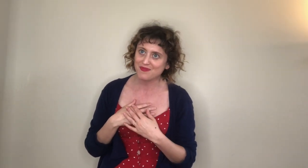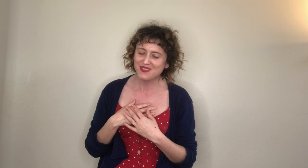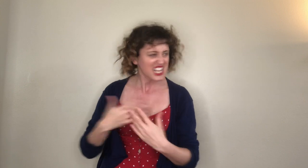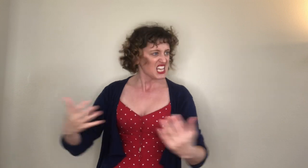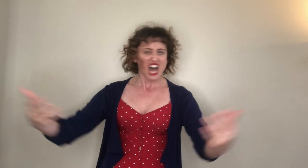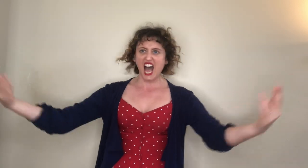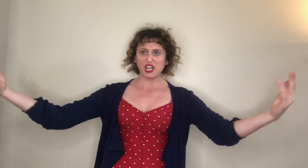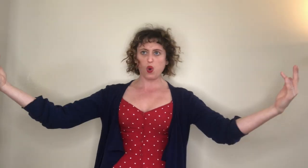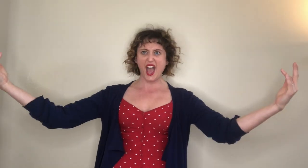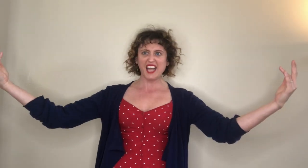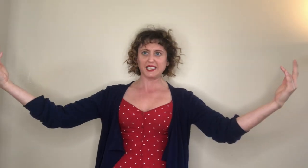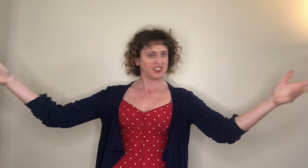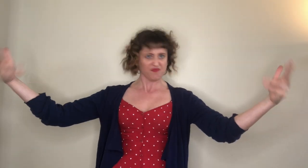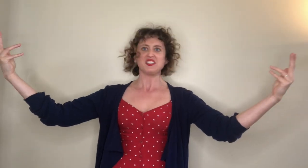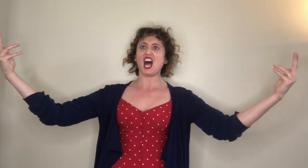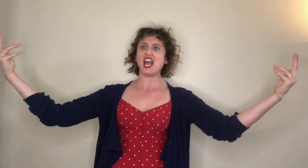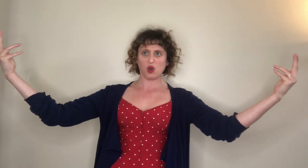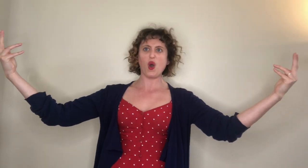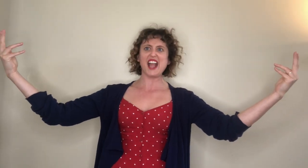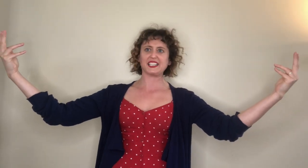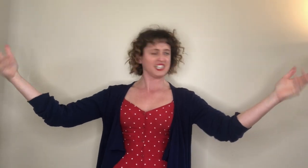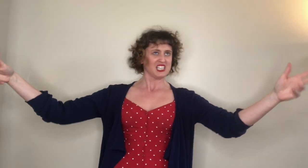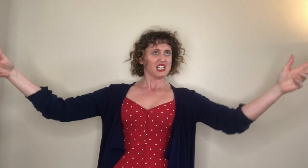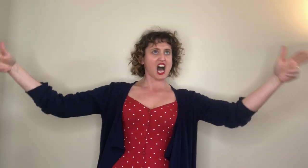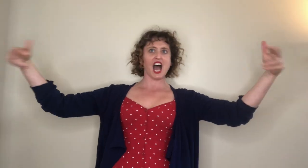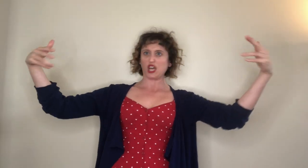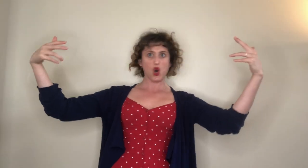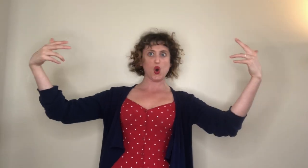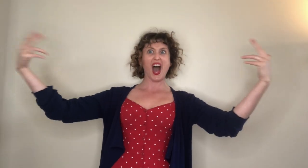I quit! I quit! I quit!